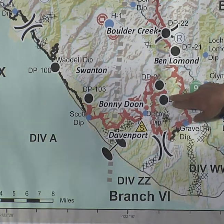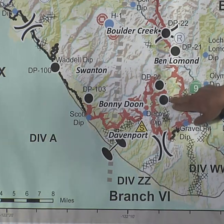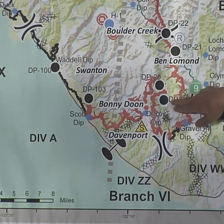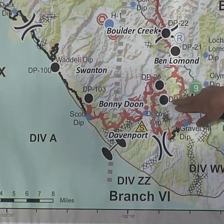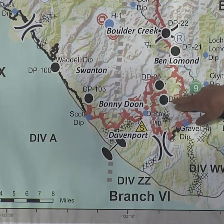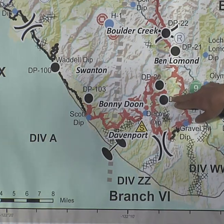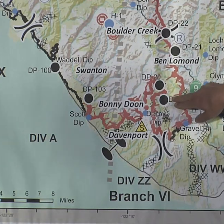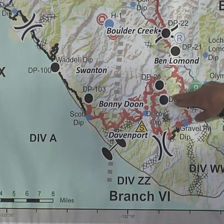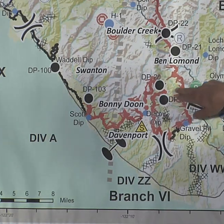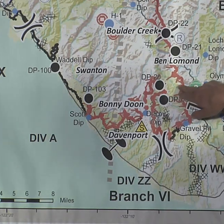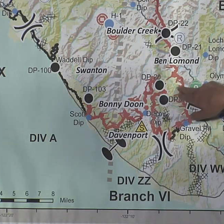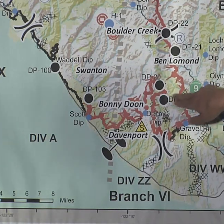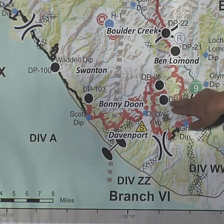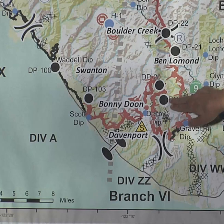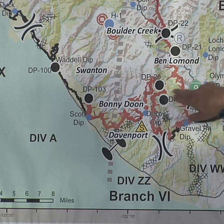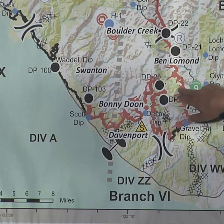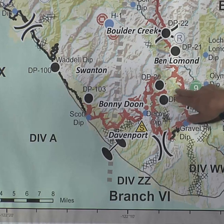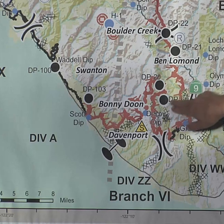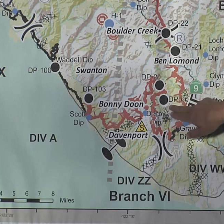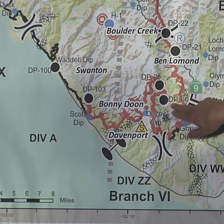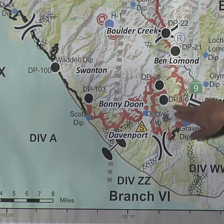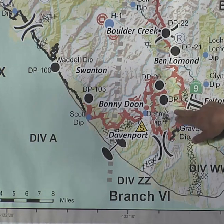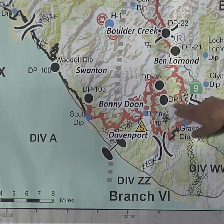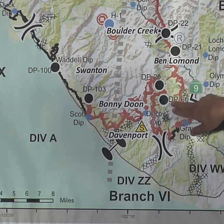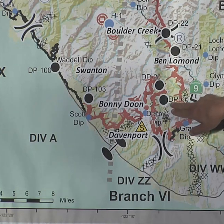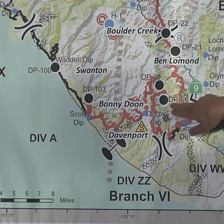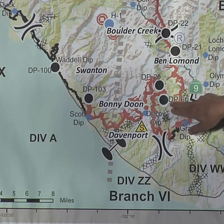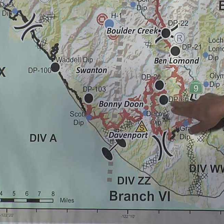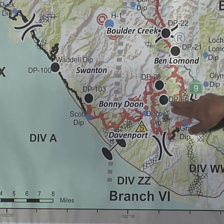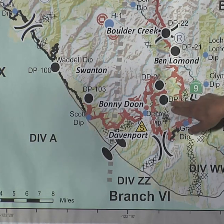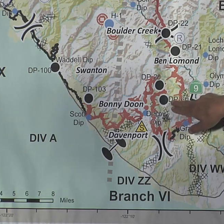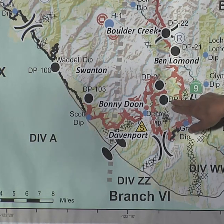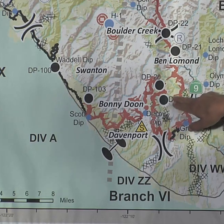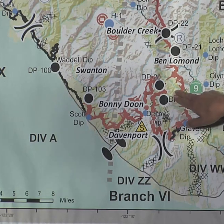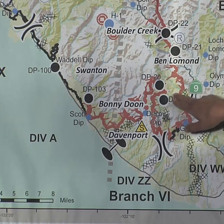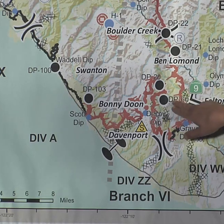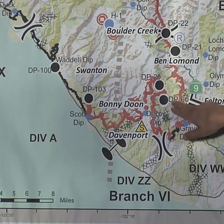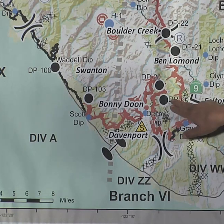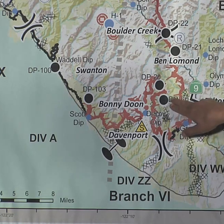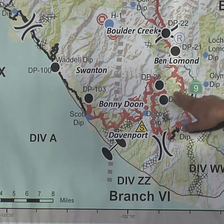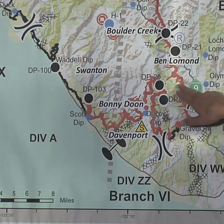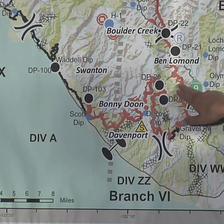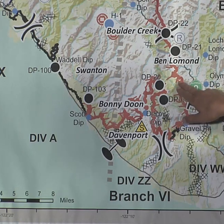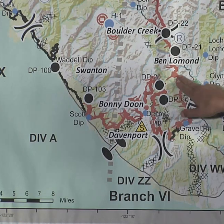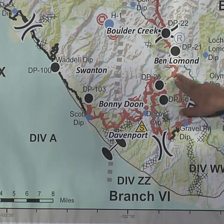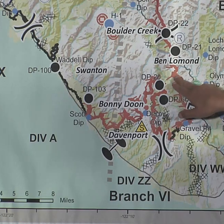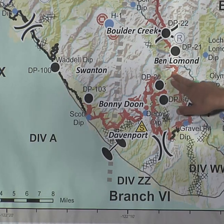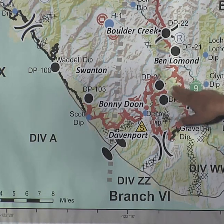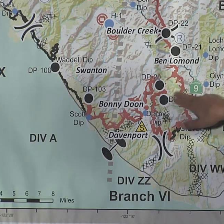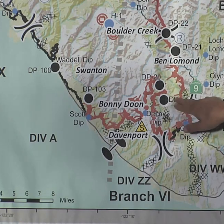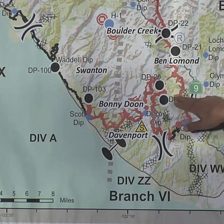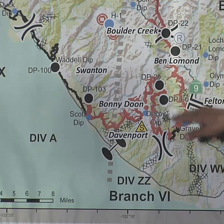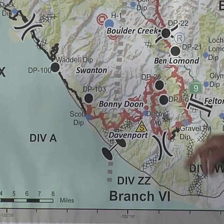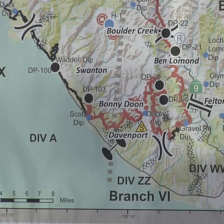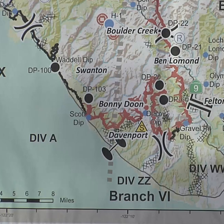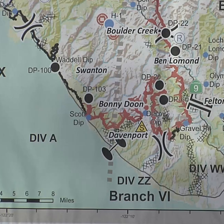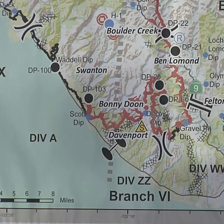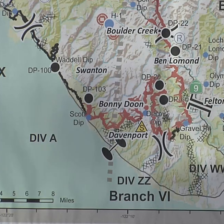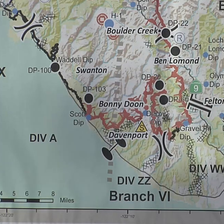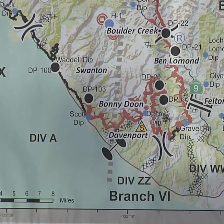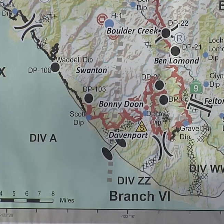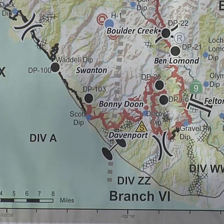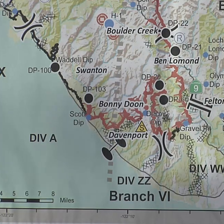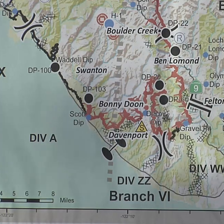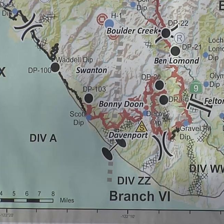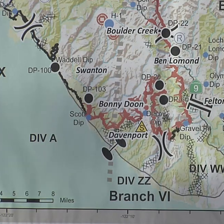was burning operation that was going on on the north end and tying into the bottom end of Ben